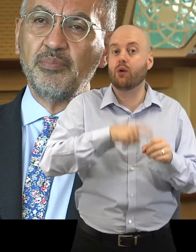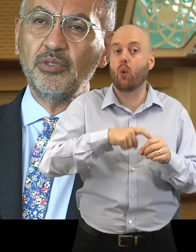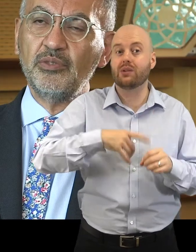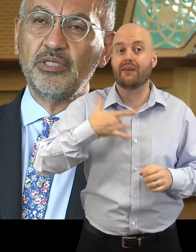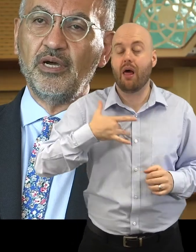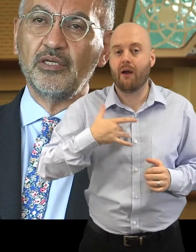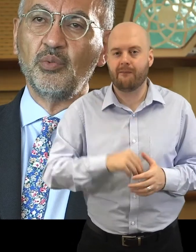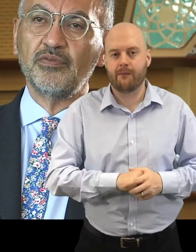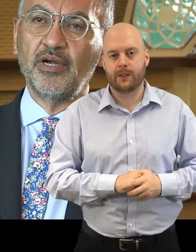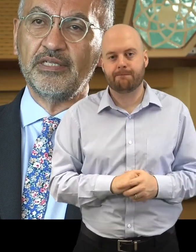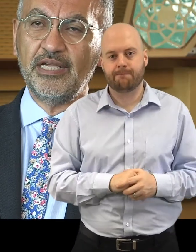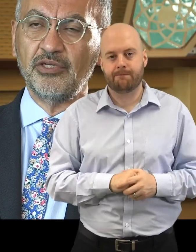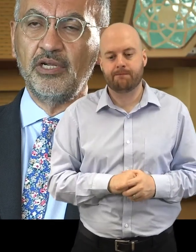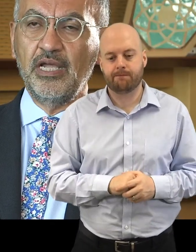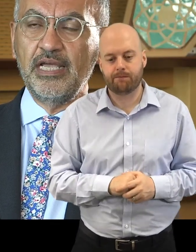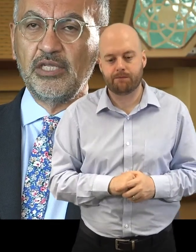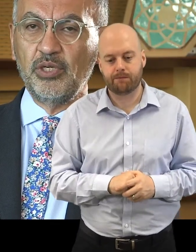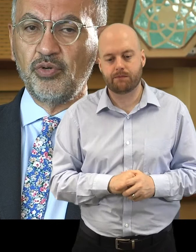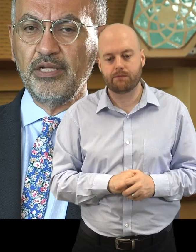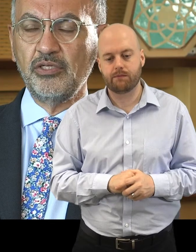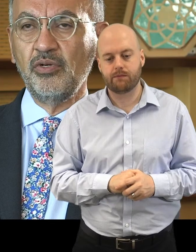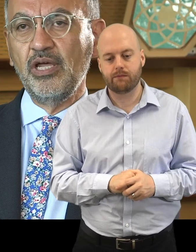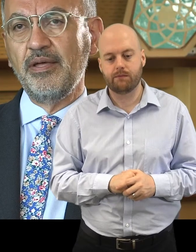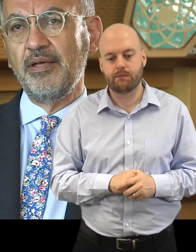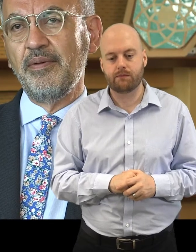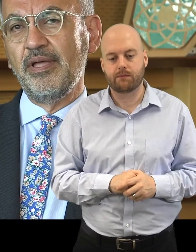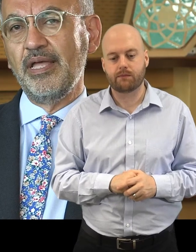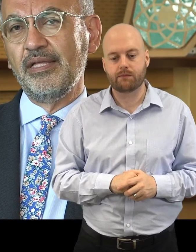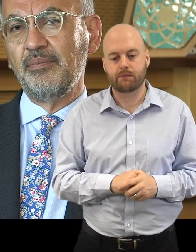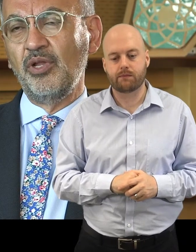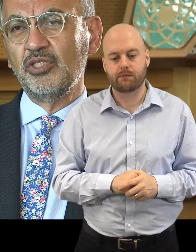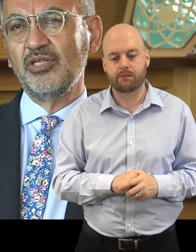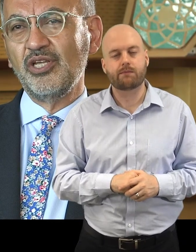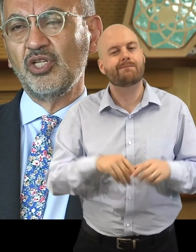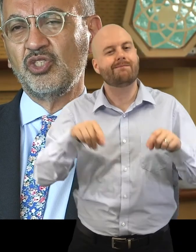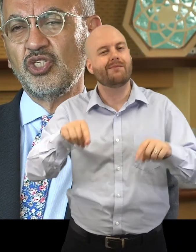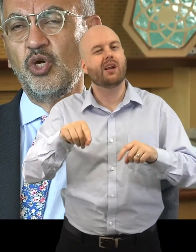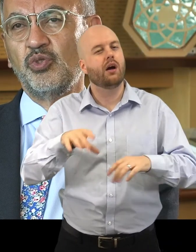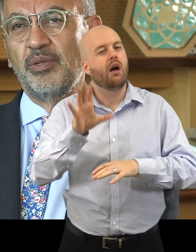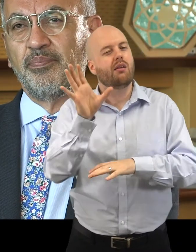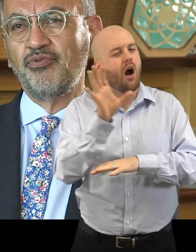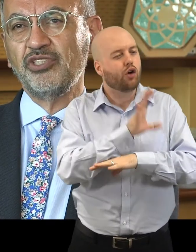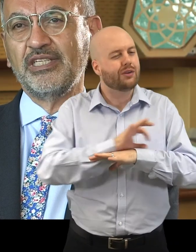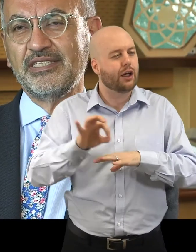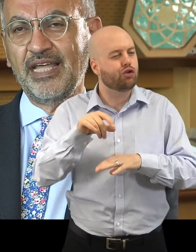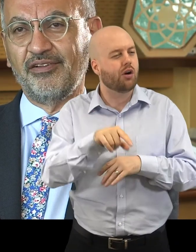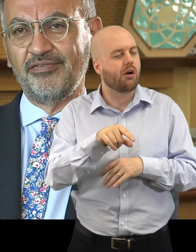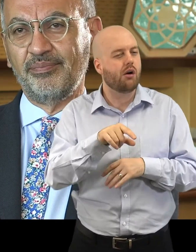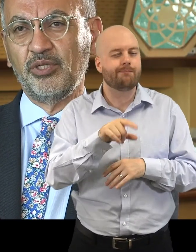important with the Arc on the World for Architecture is that we're trying to not just go to the project itself, but